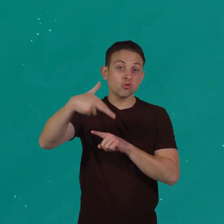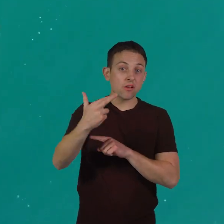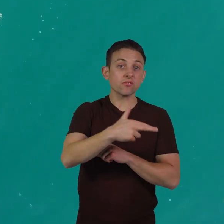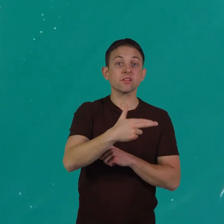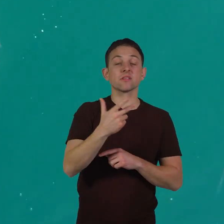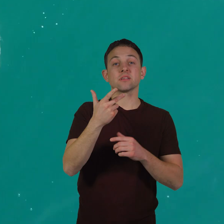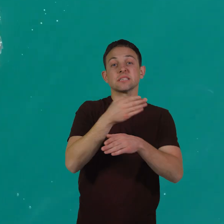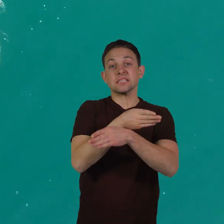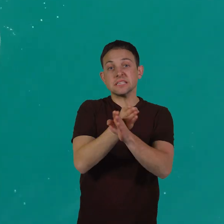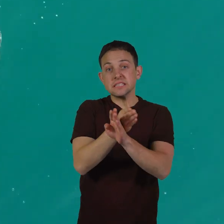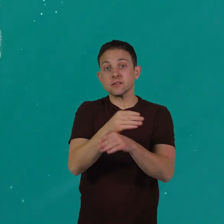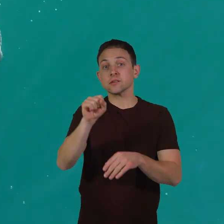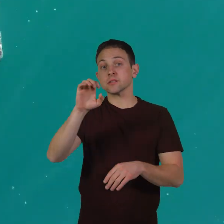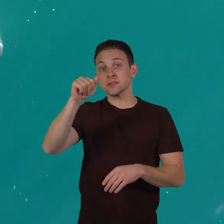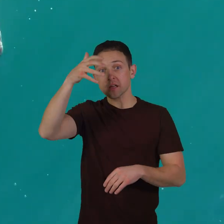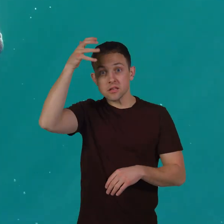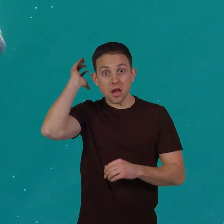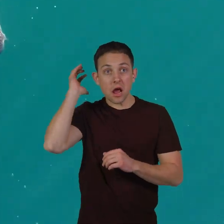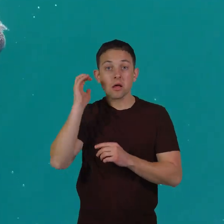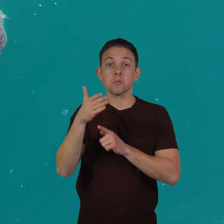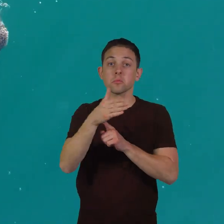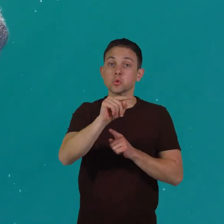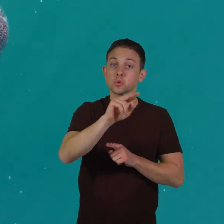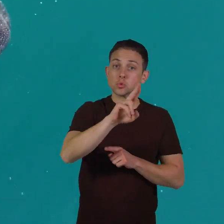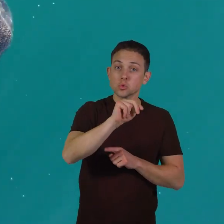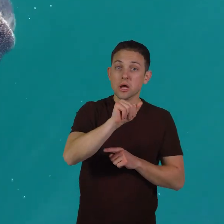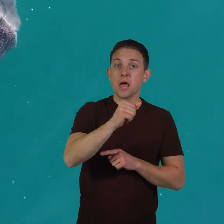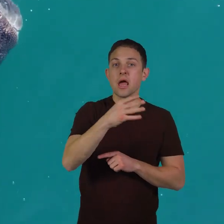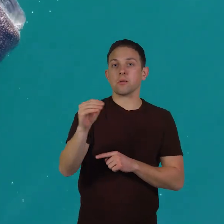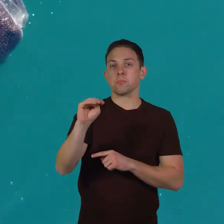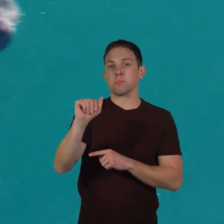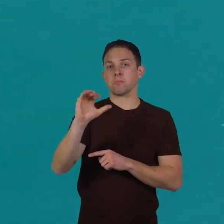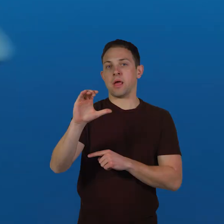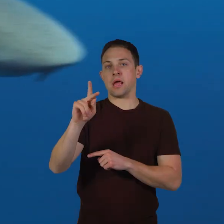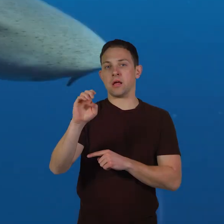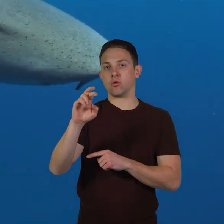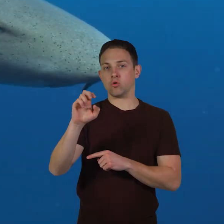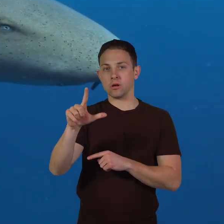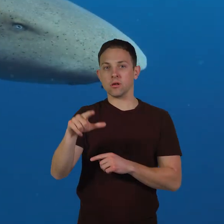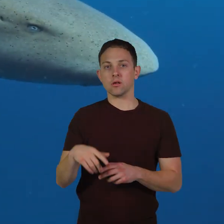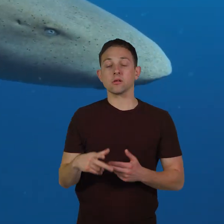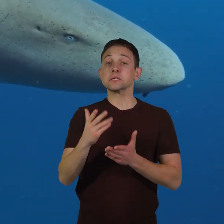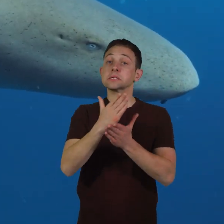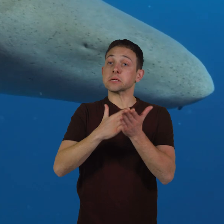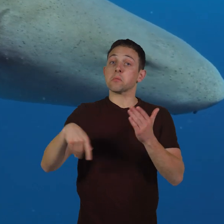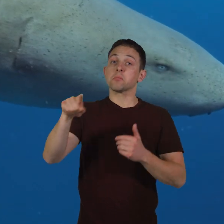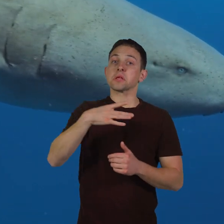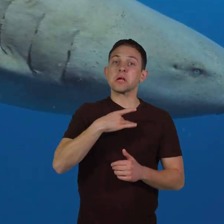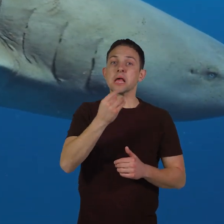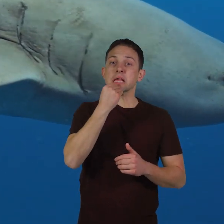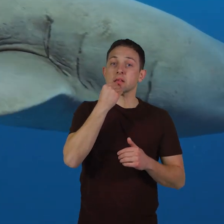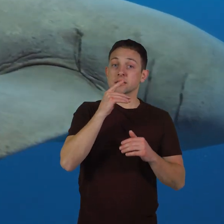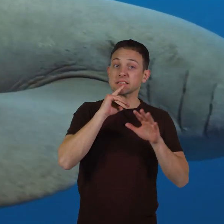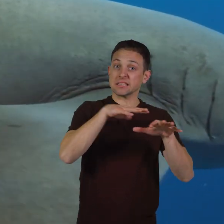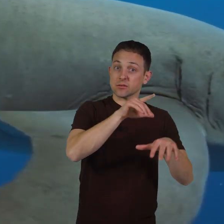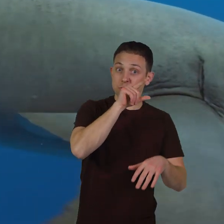seals, sea lions, tuna, and mackerel. But some like to eat seabirds and even